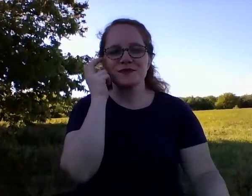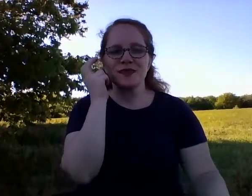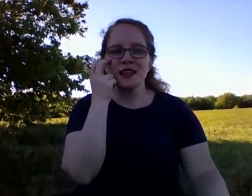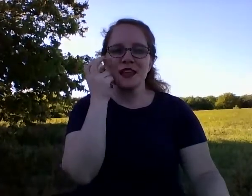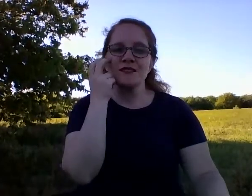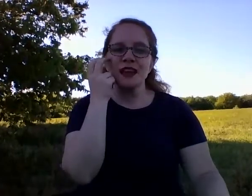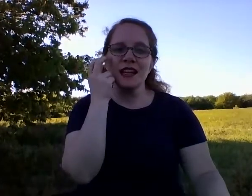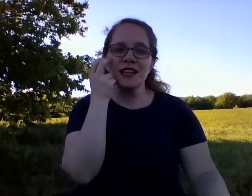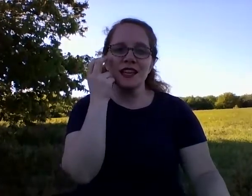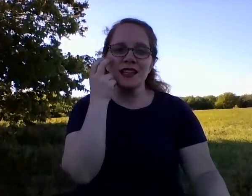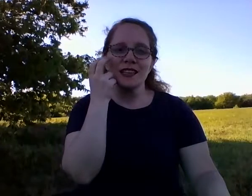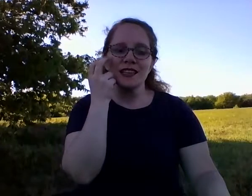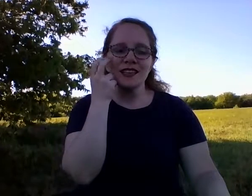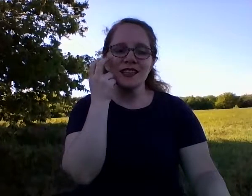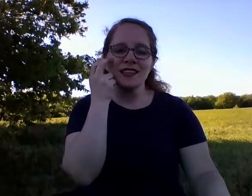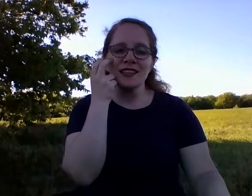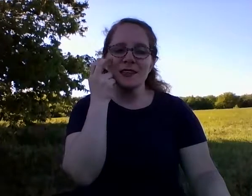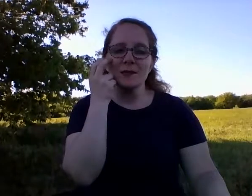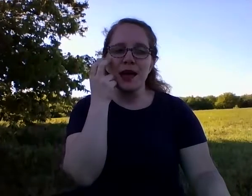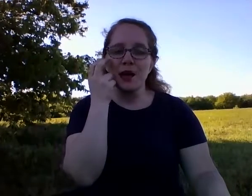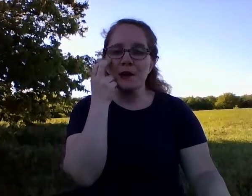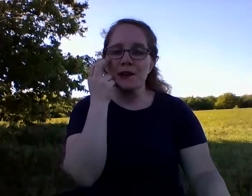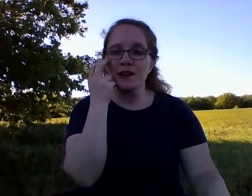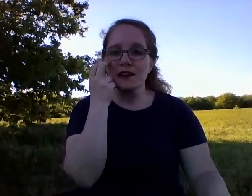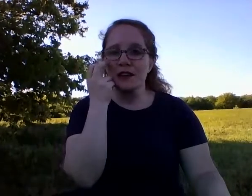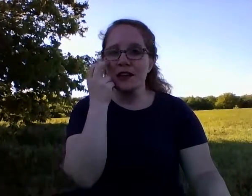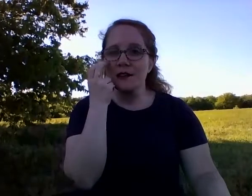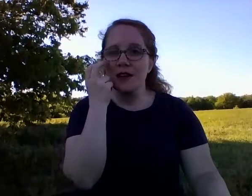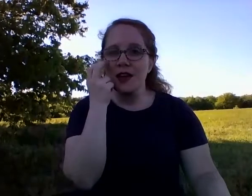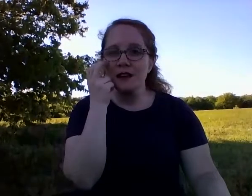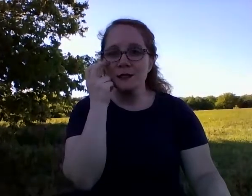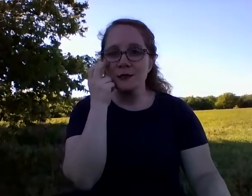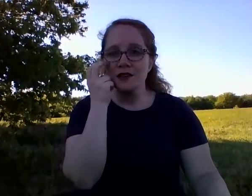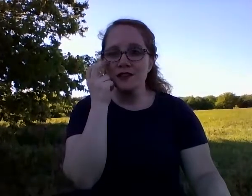Inviting in the healing power of God's words.